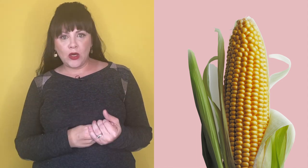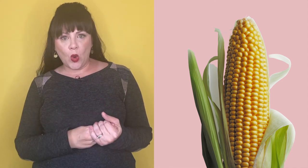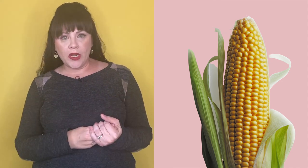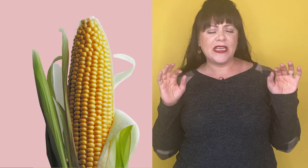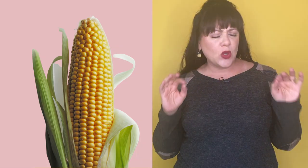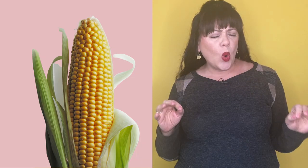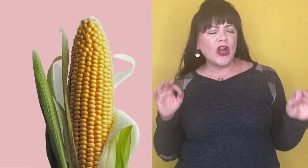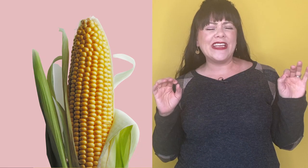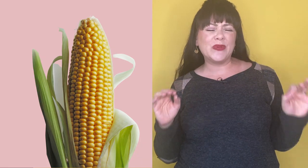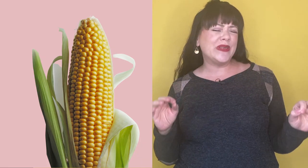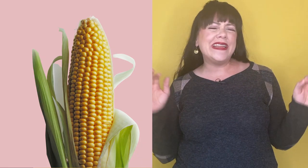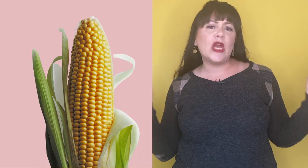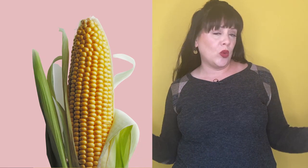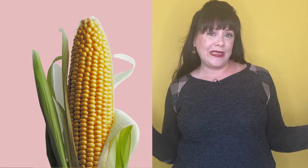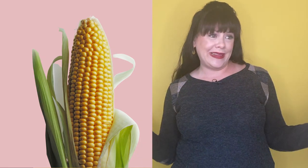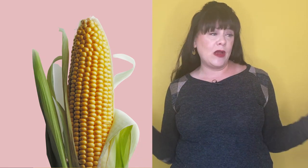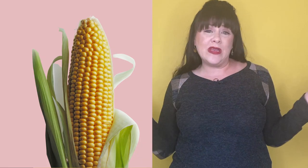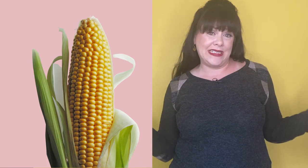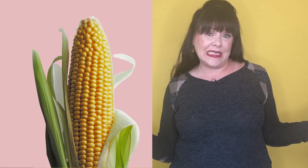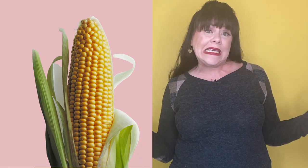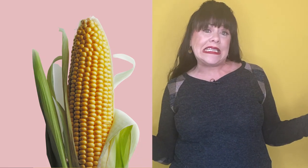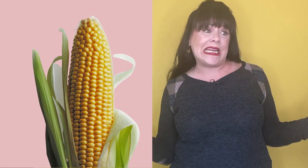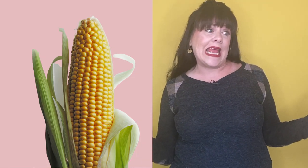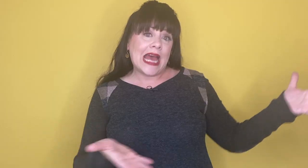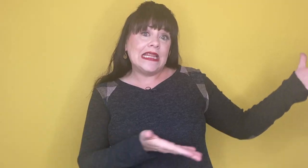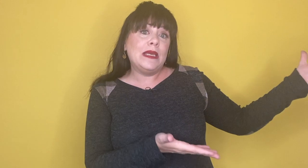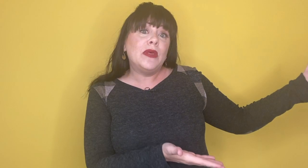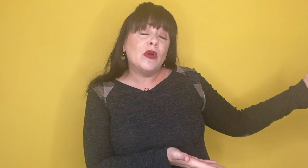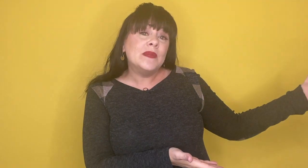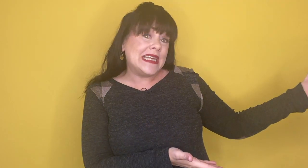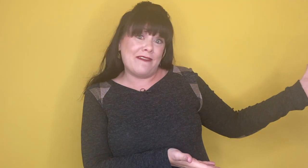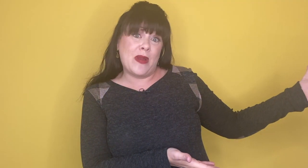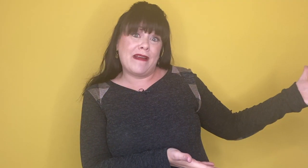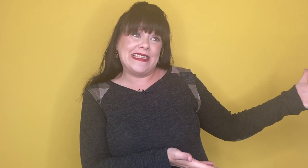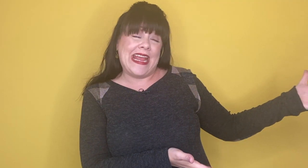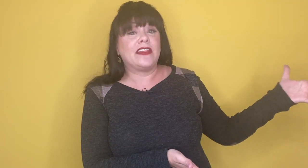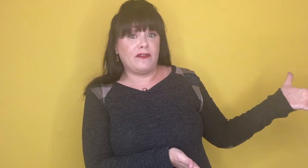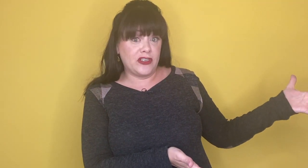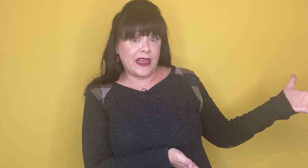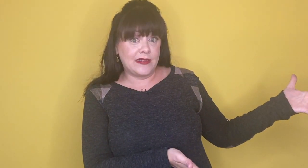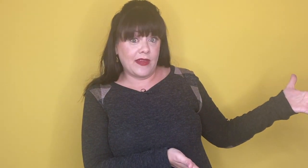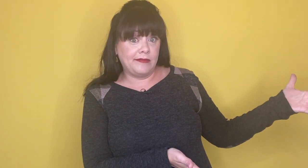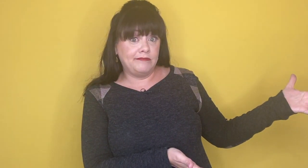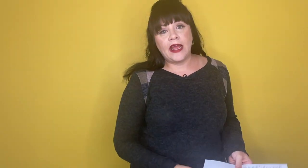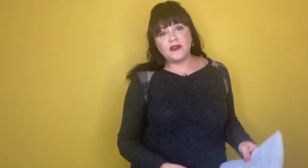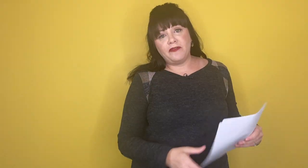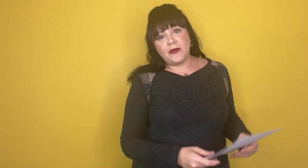corn? Because corn is really the only thing we still eat today that the pilgrims and Native Americans ate at the first Thanksgiving. I have to refer to my